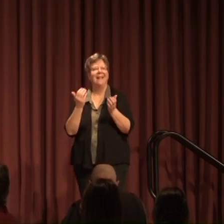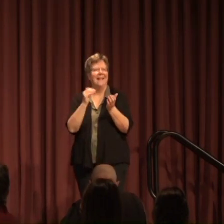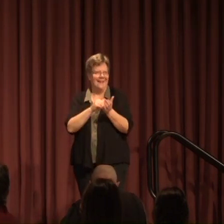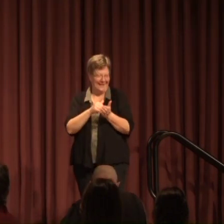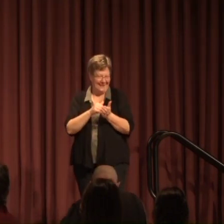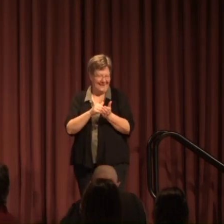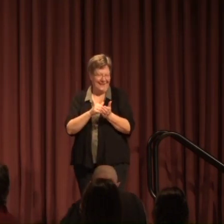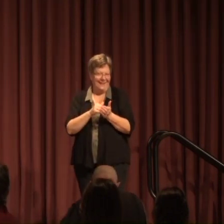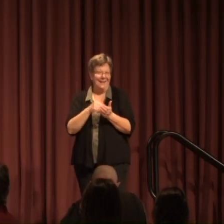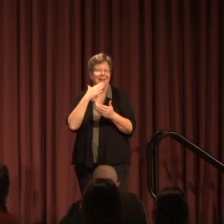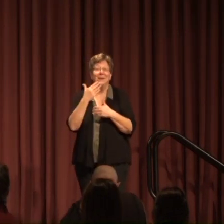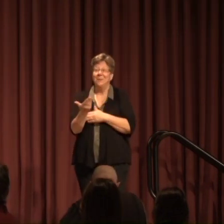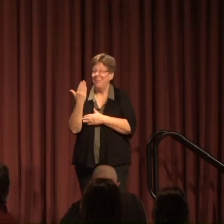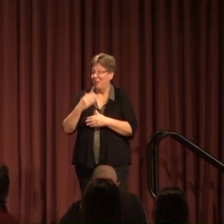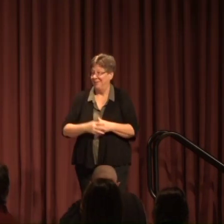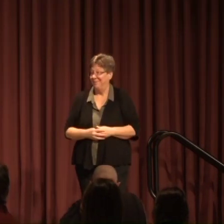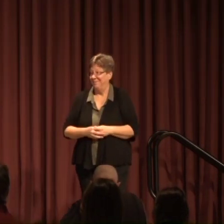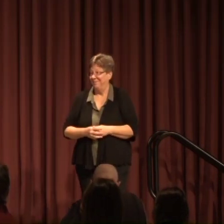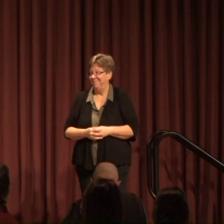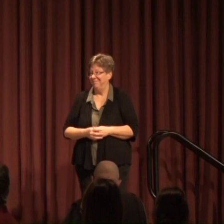Again, good morning